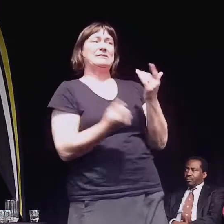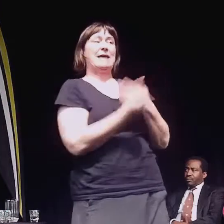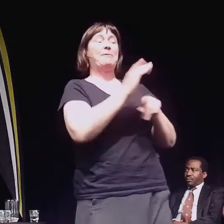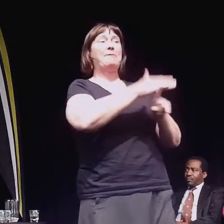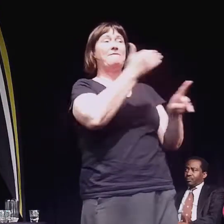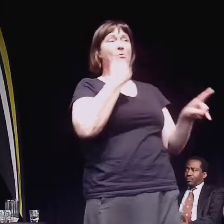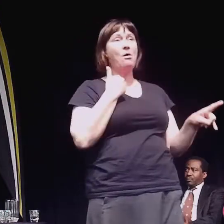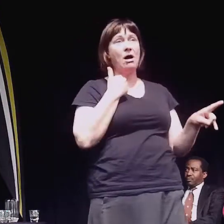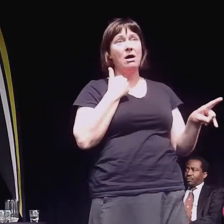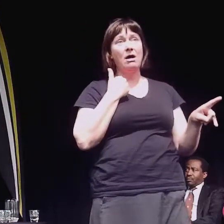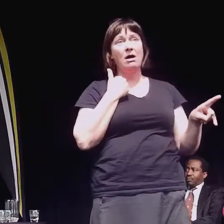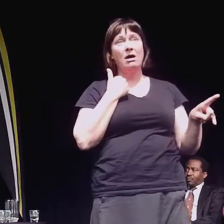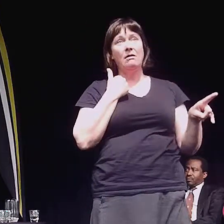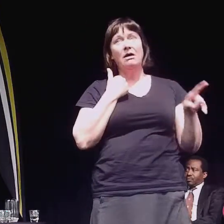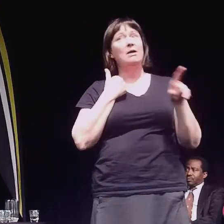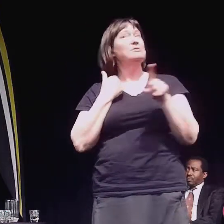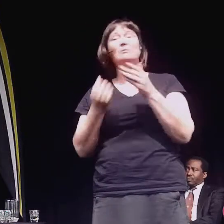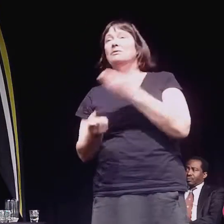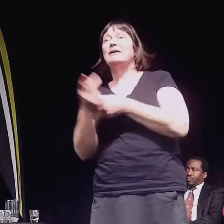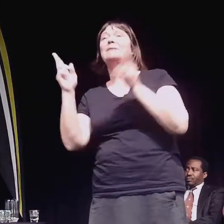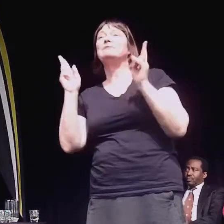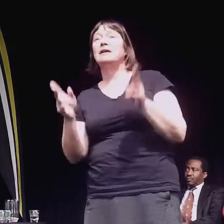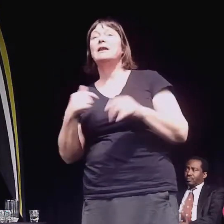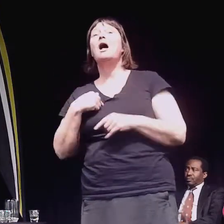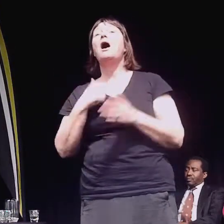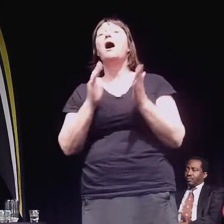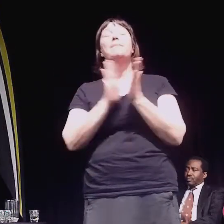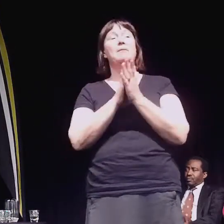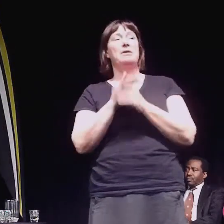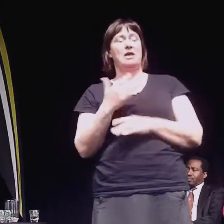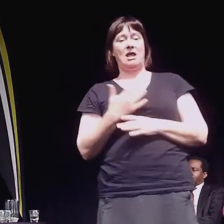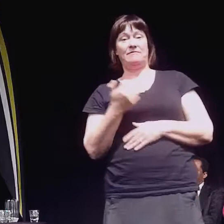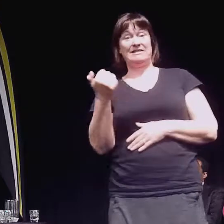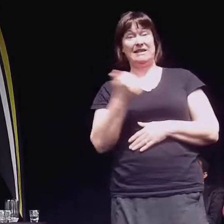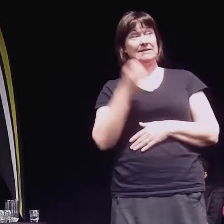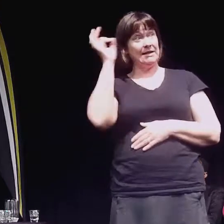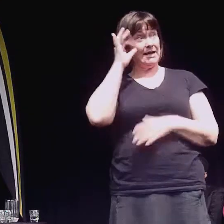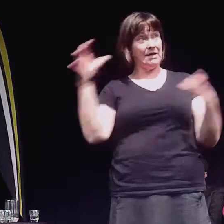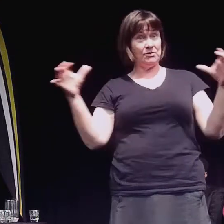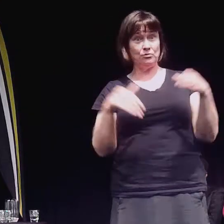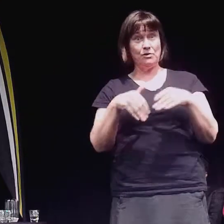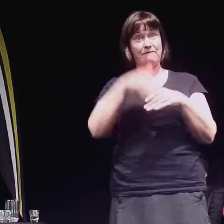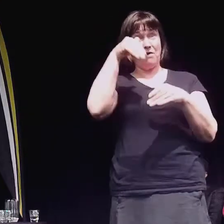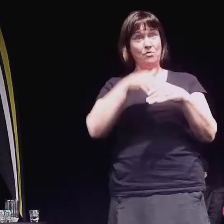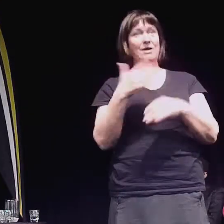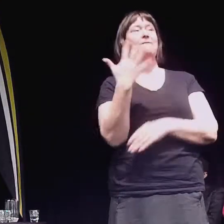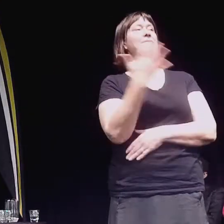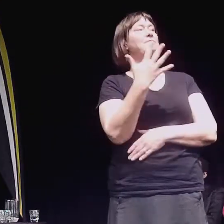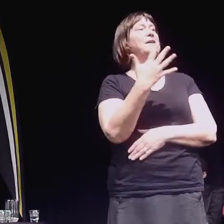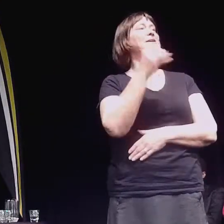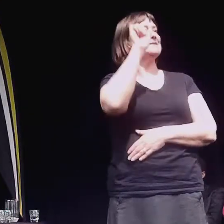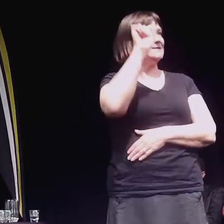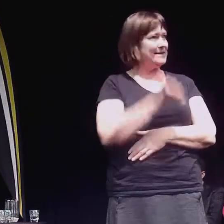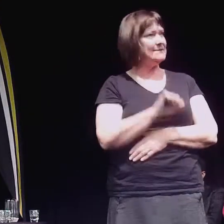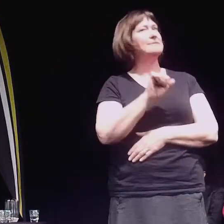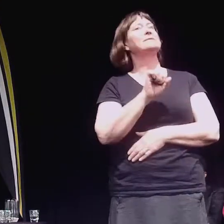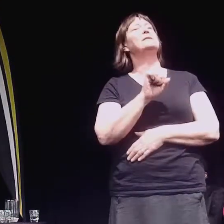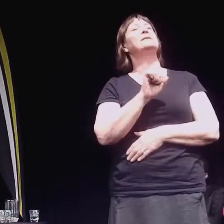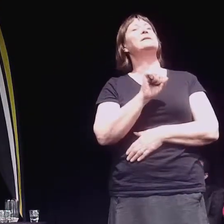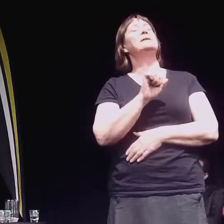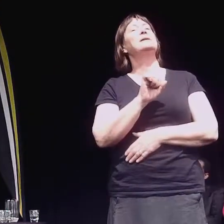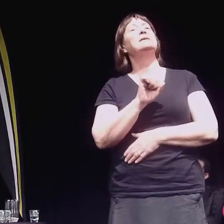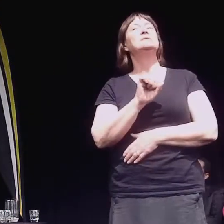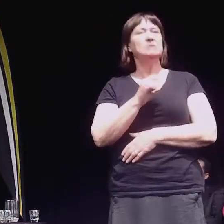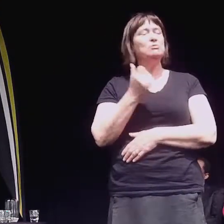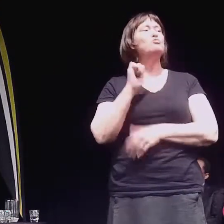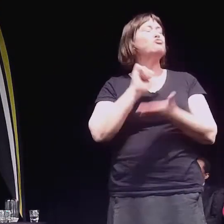proud that 15 councillors out of 16 made that decision. It was the right decision. Could we have been better about releasing it? Yes.